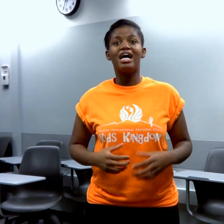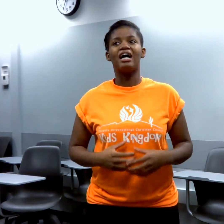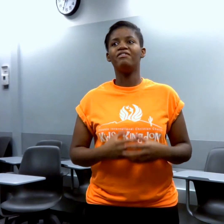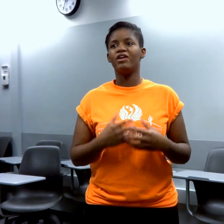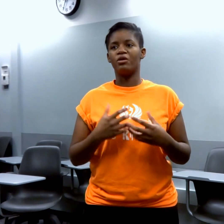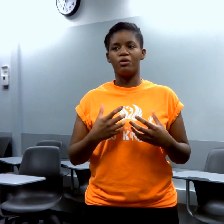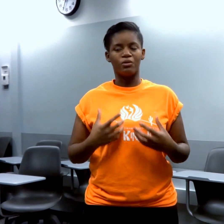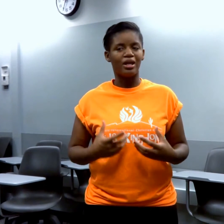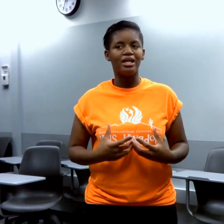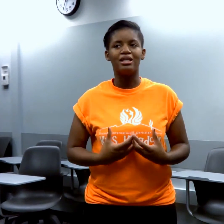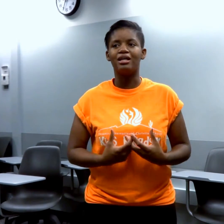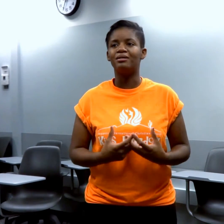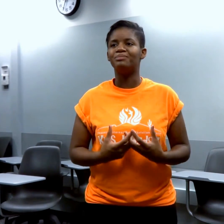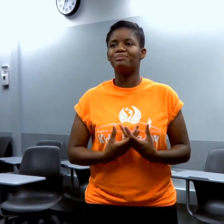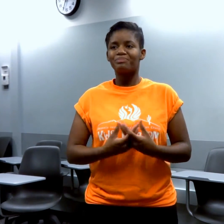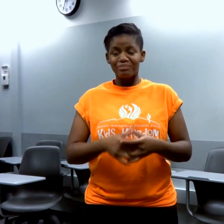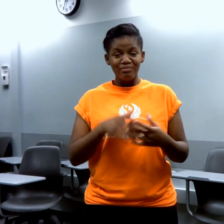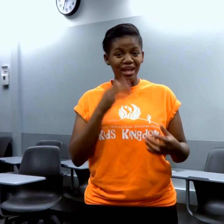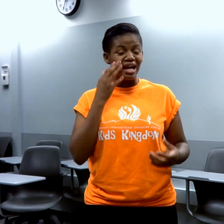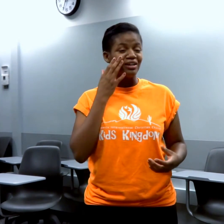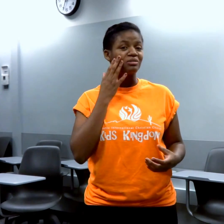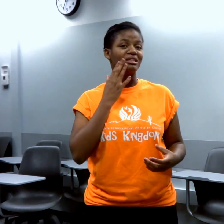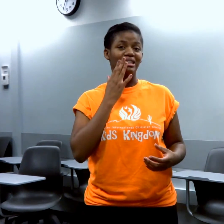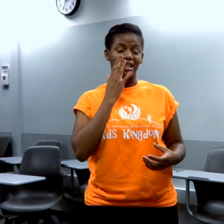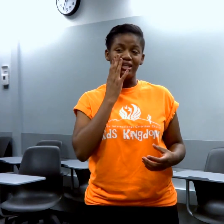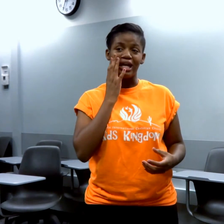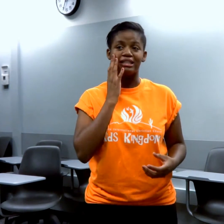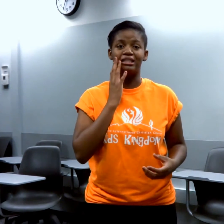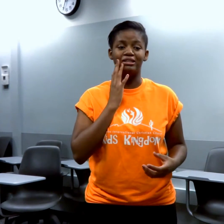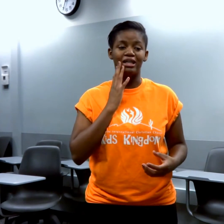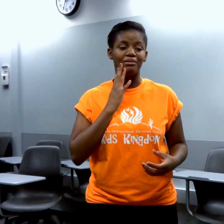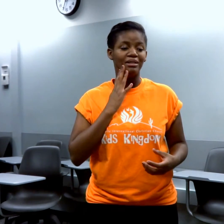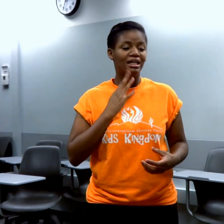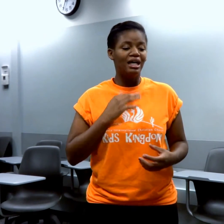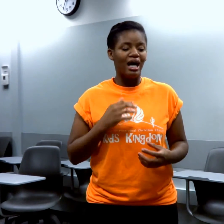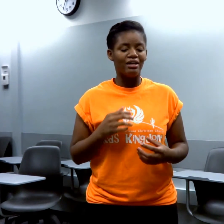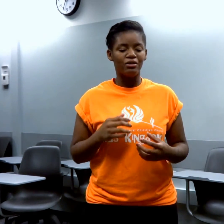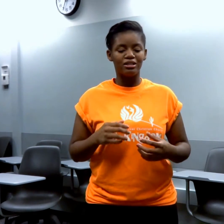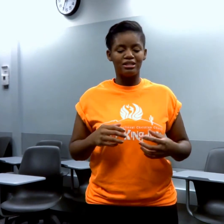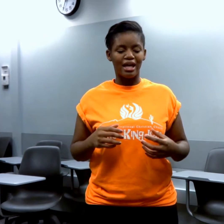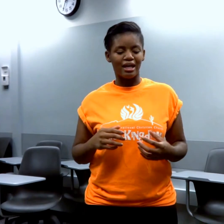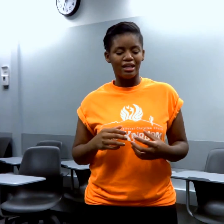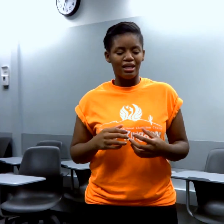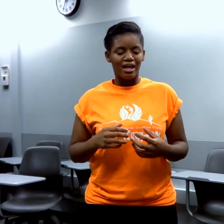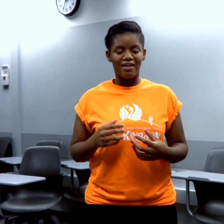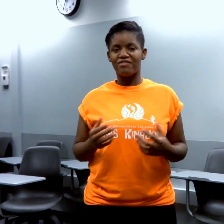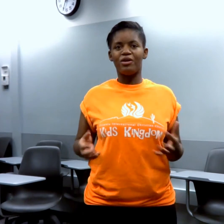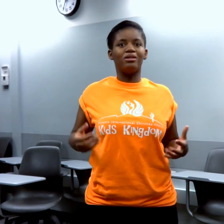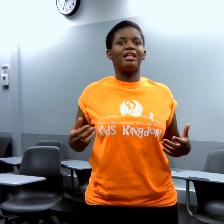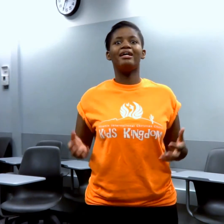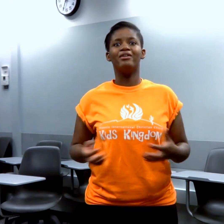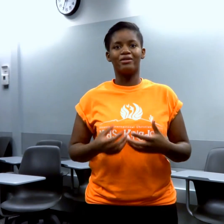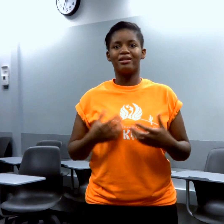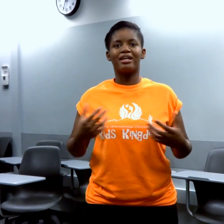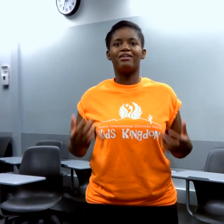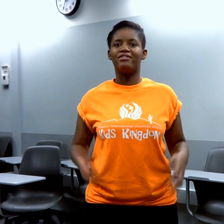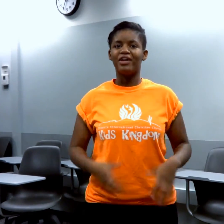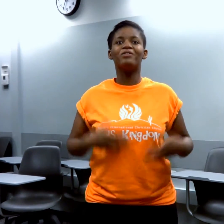I felt great. I noticed my skin had cleared up. I noticed that I felt lighter. Like, I felt